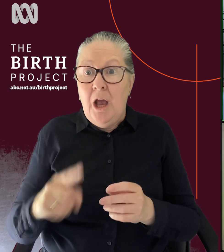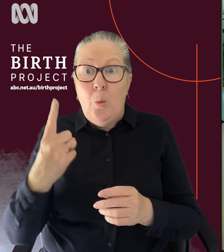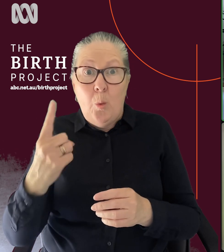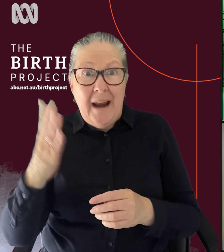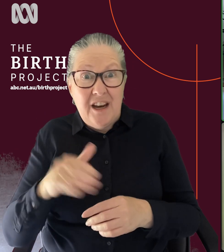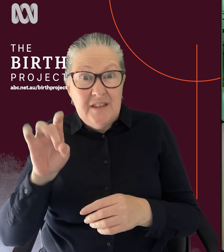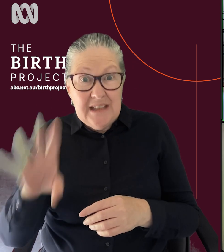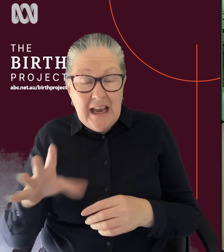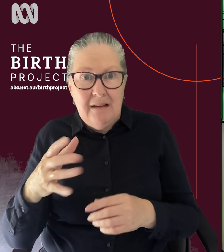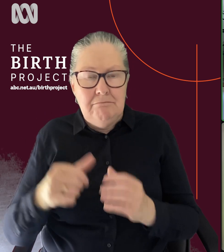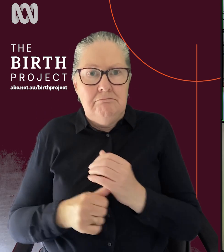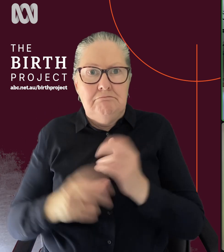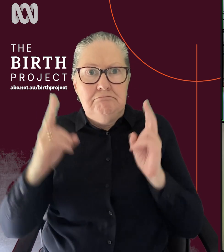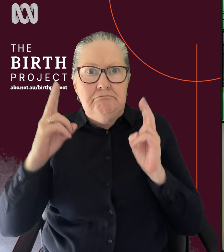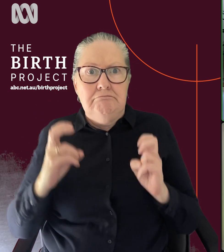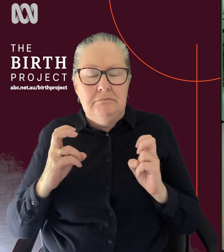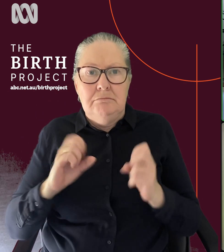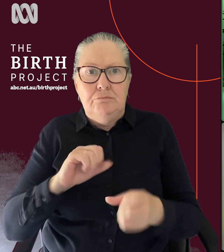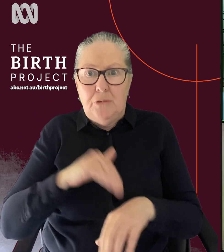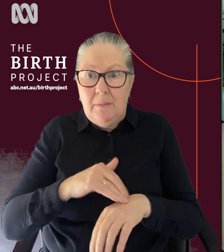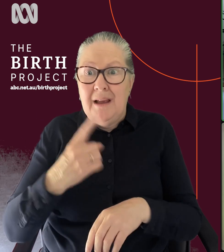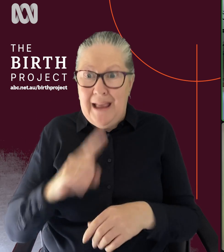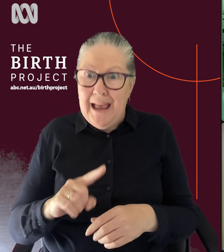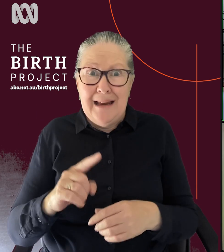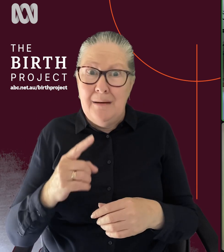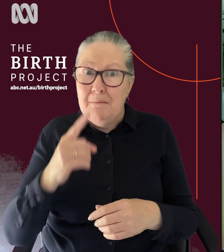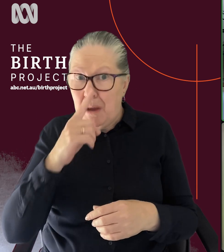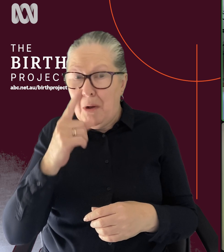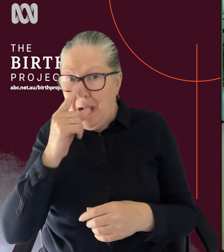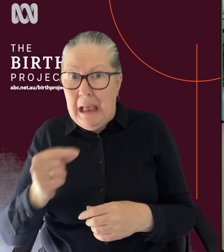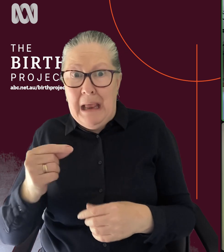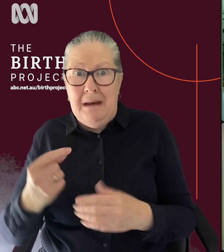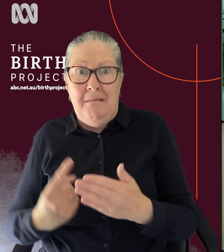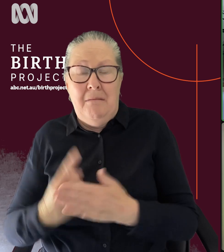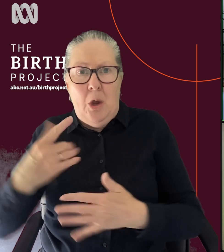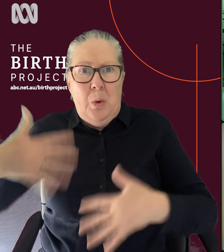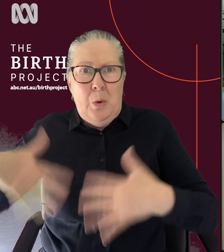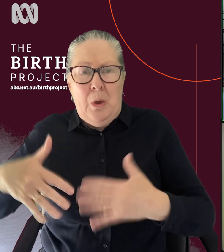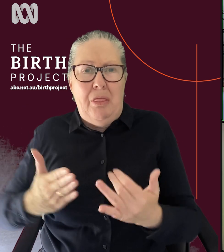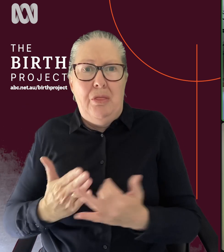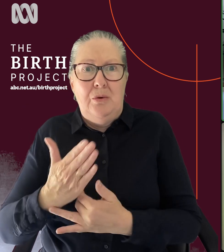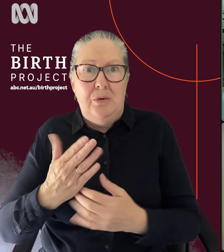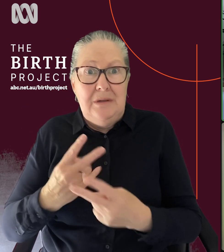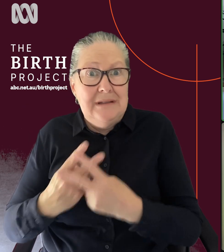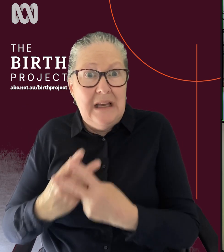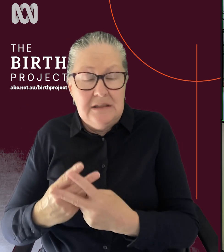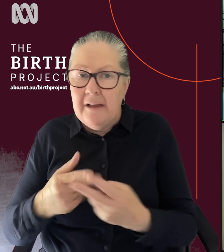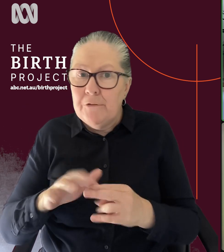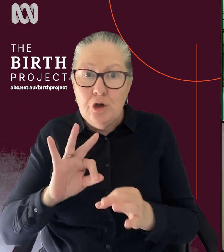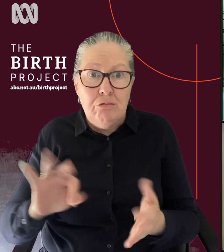incontinence and one in two experience pain during sex. Now that's some of the things that can occur if we don't manage this properly, um, that you